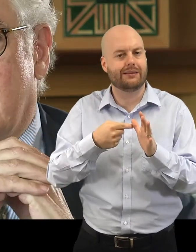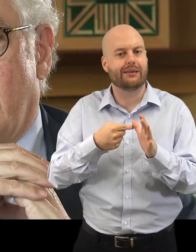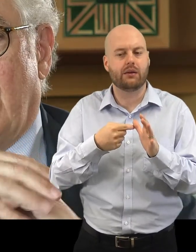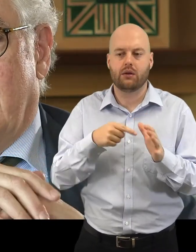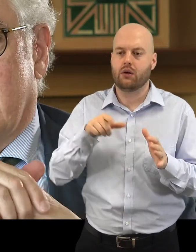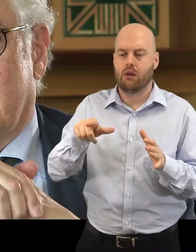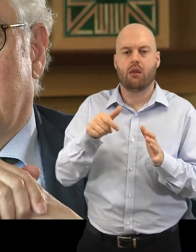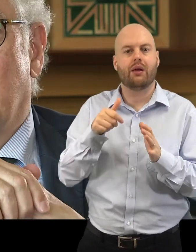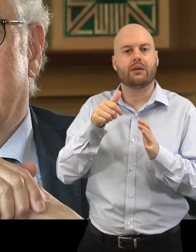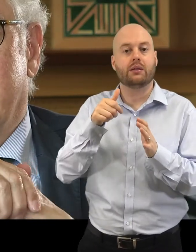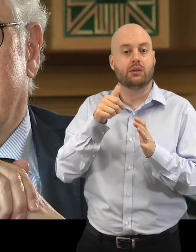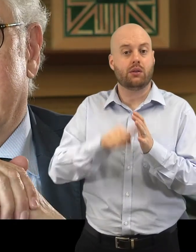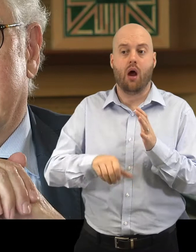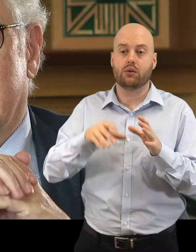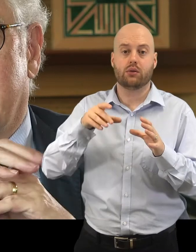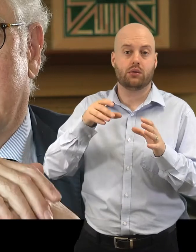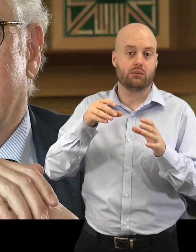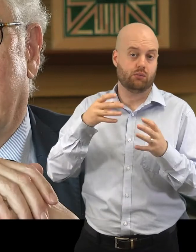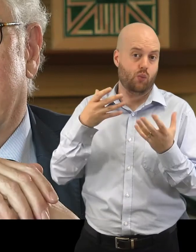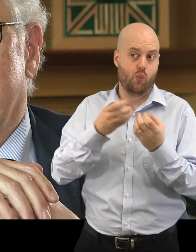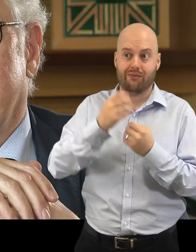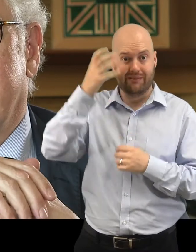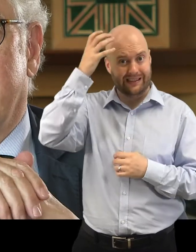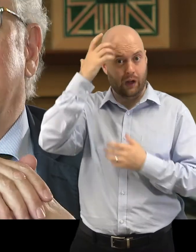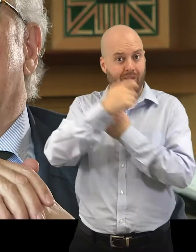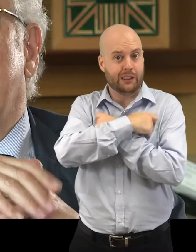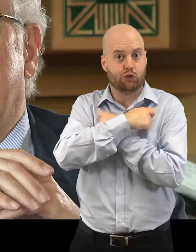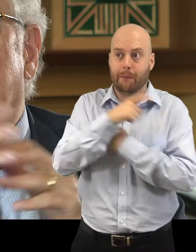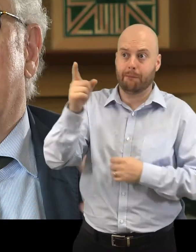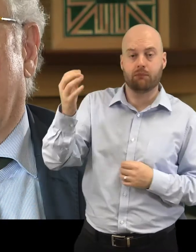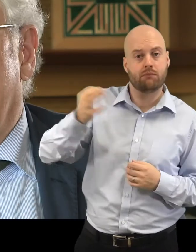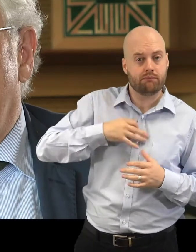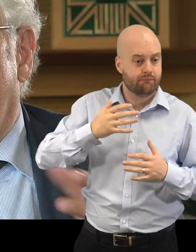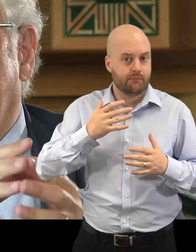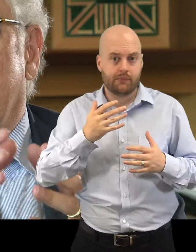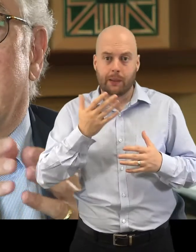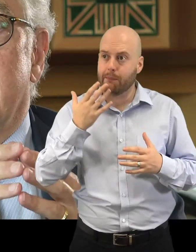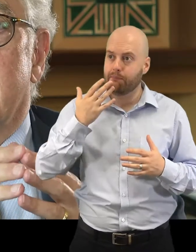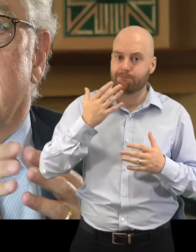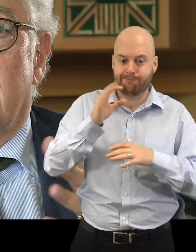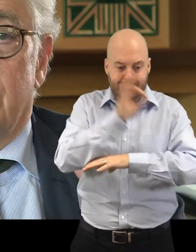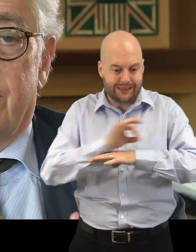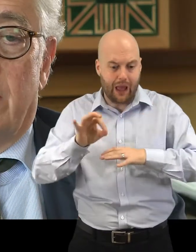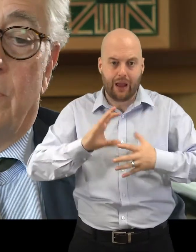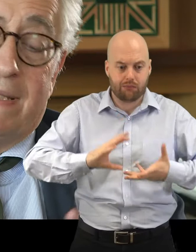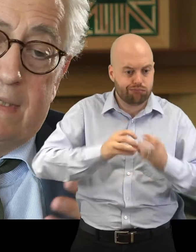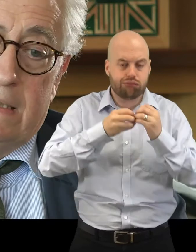proposed gift by His Highness of building a public park in the centre of Cairo, basically